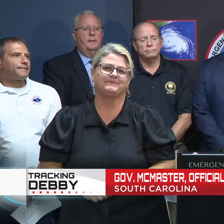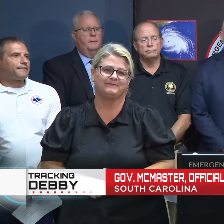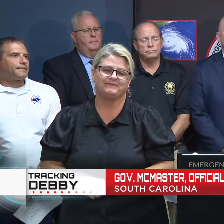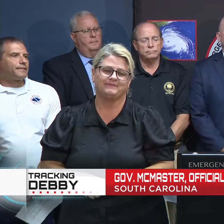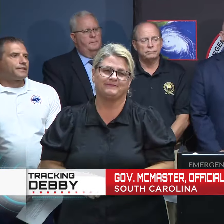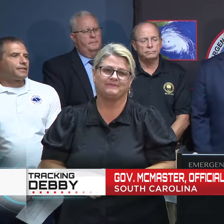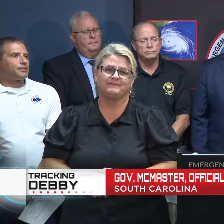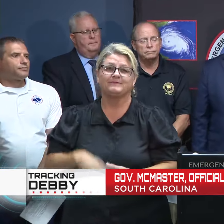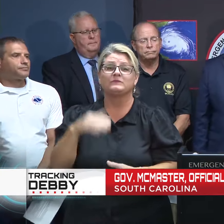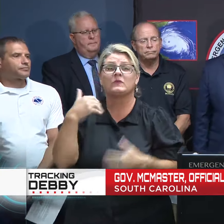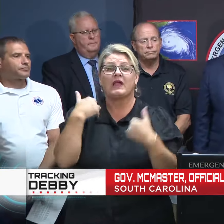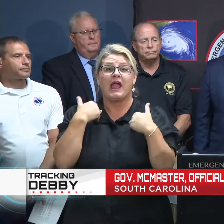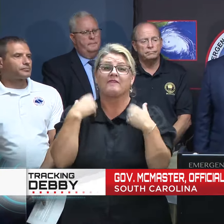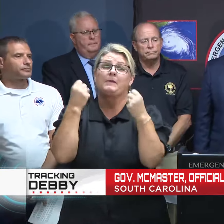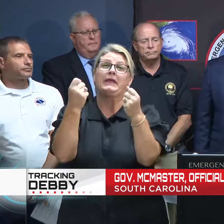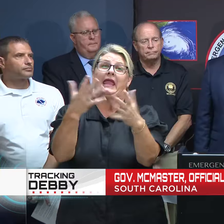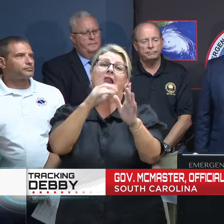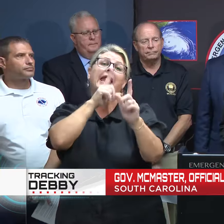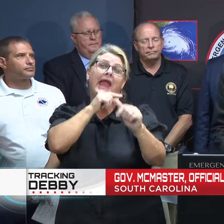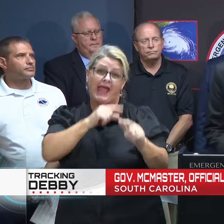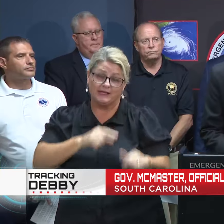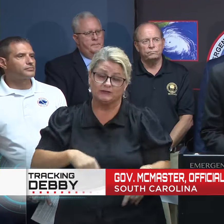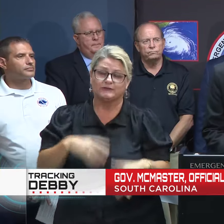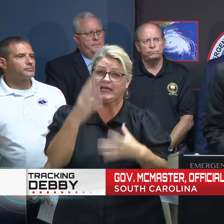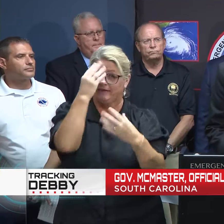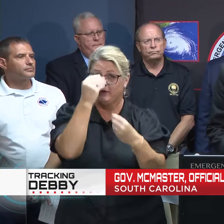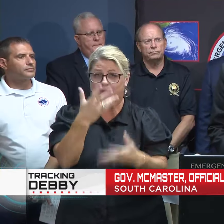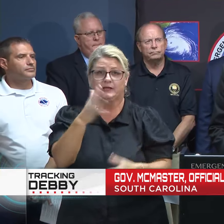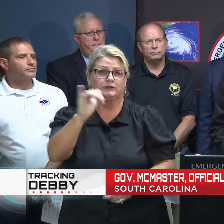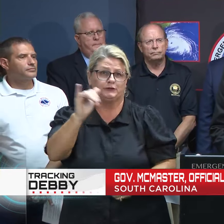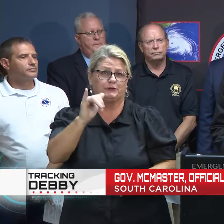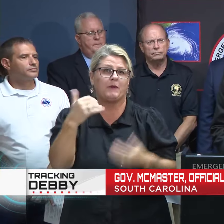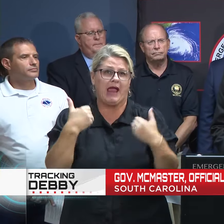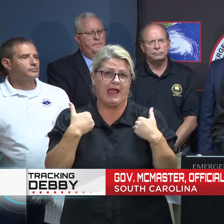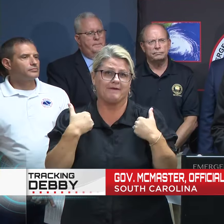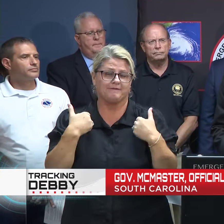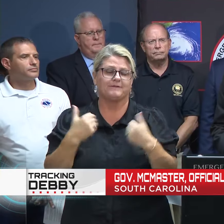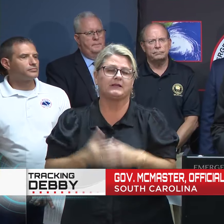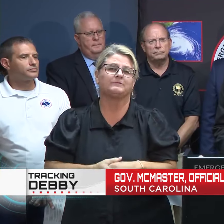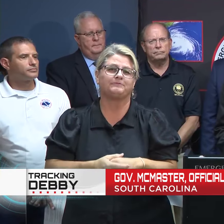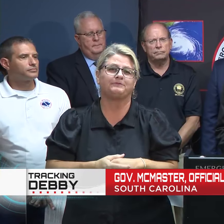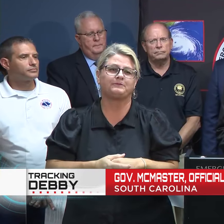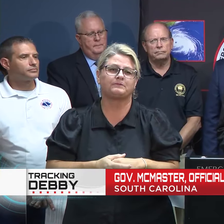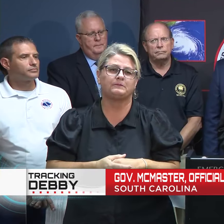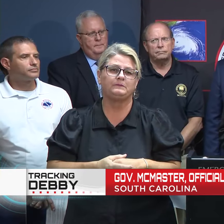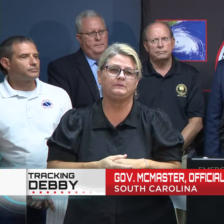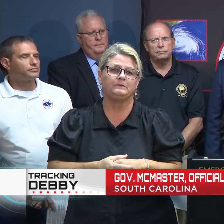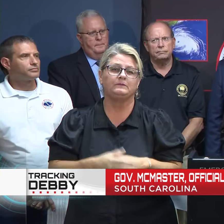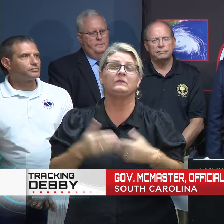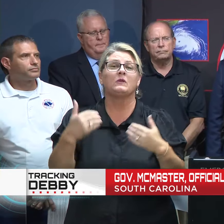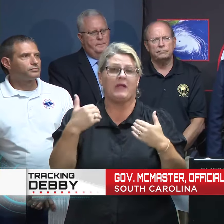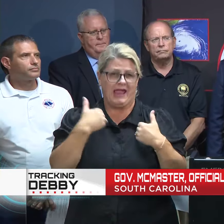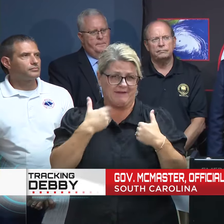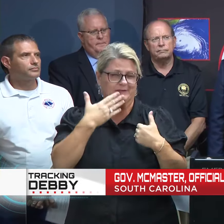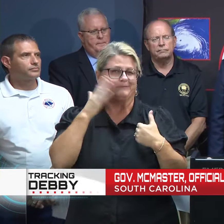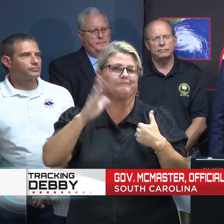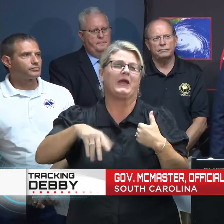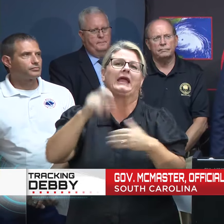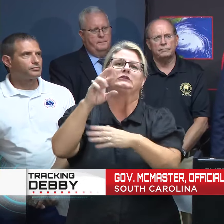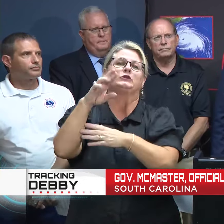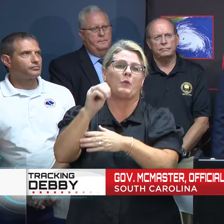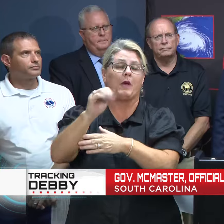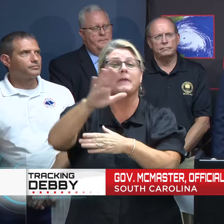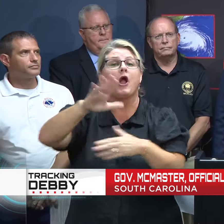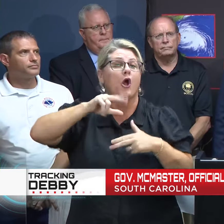Well, have a lot of answers, a lot of information for you. We do have quite a storm coming. It's not a